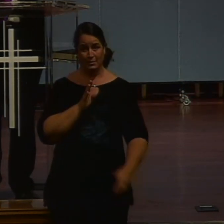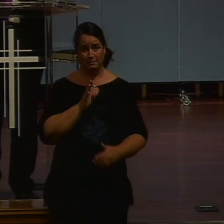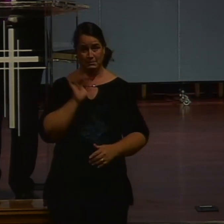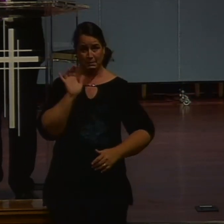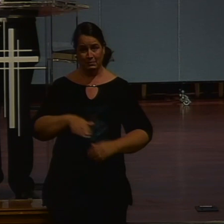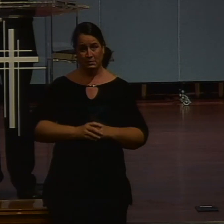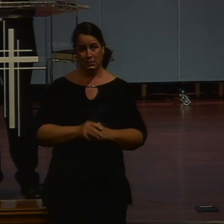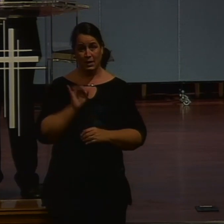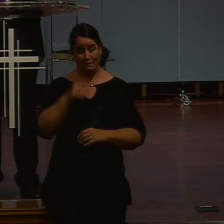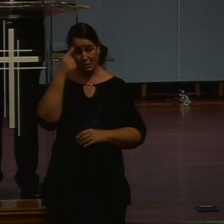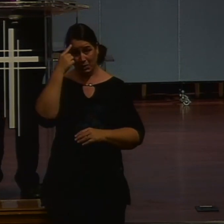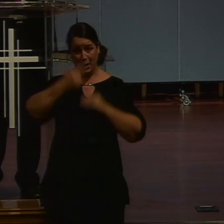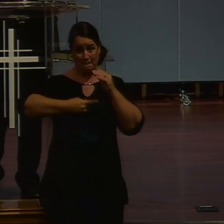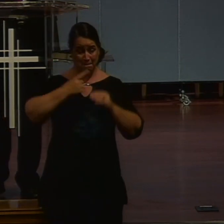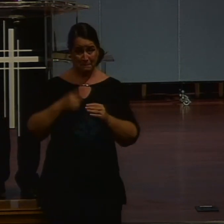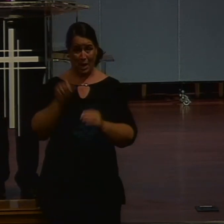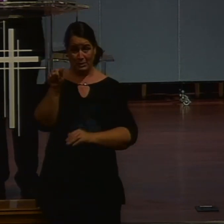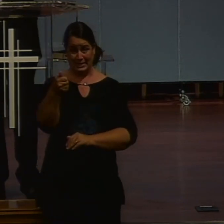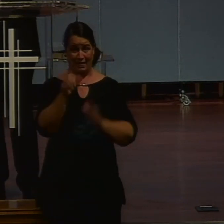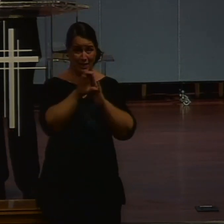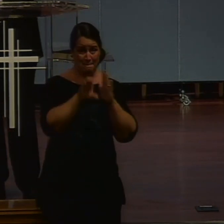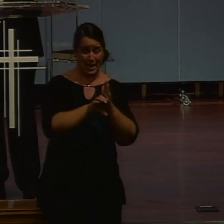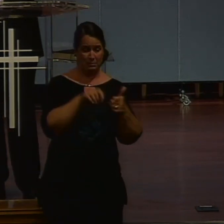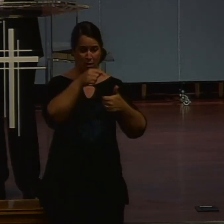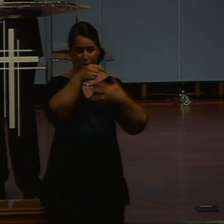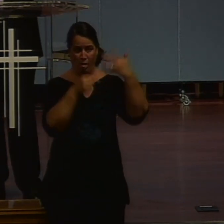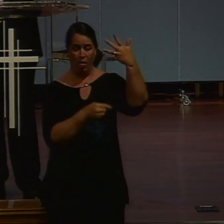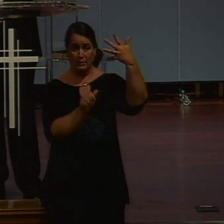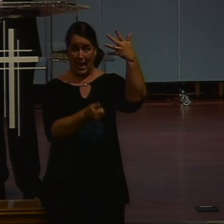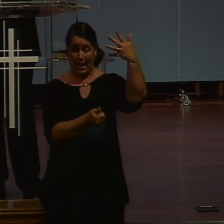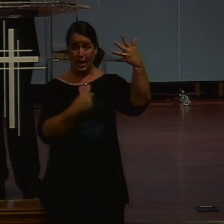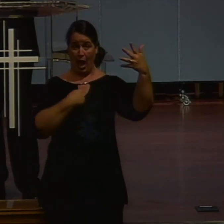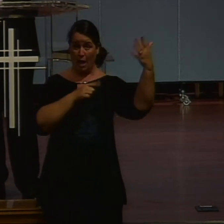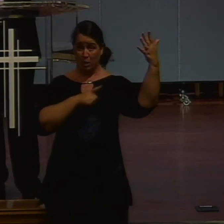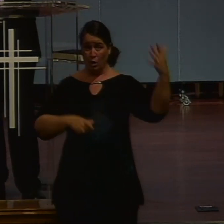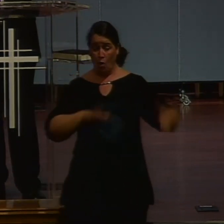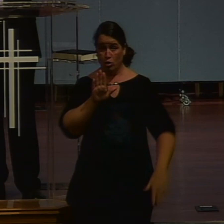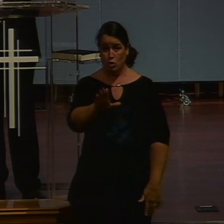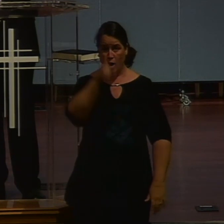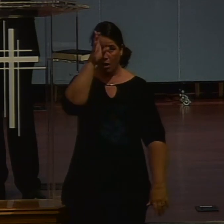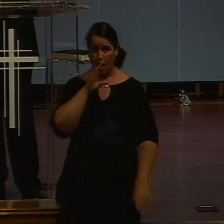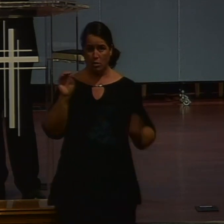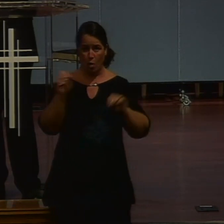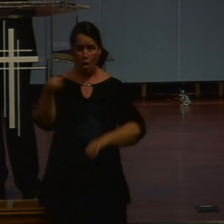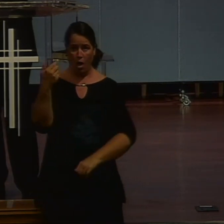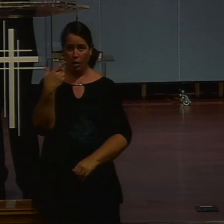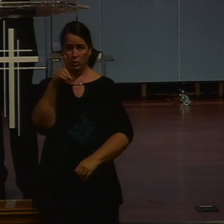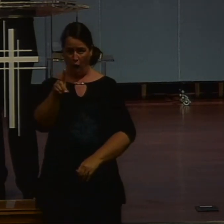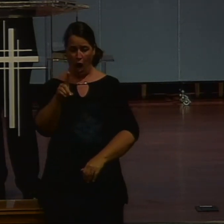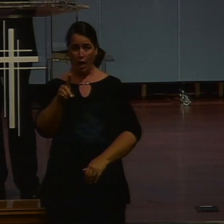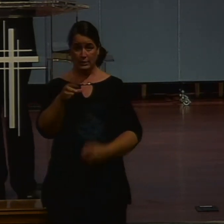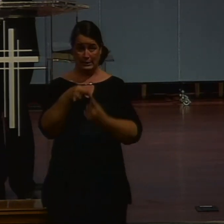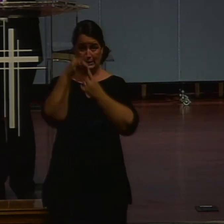say. Dear ones. If you think about. The Ten Commandments. How does it begin? I am the Lord. That God. You are to have. No gods. Before me.